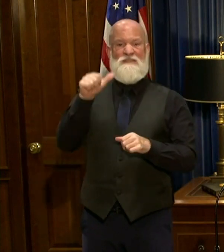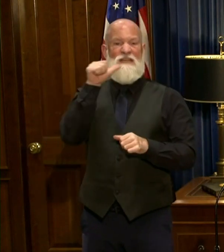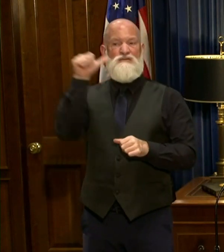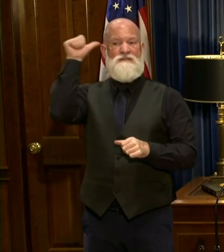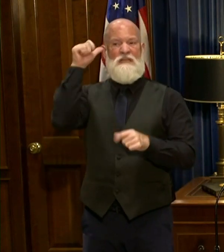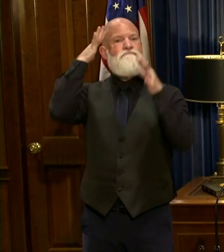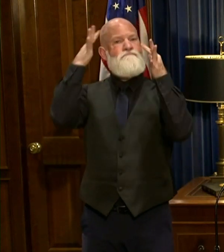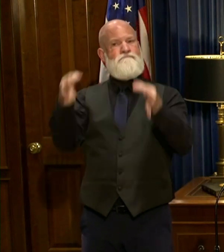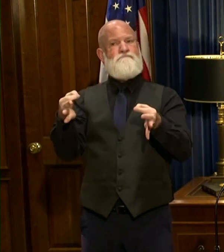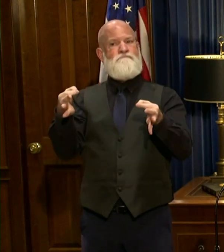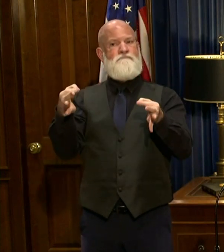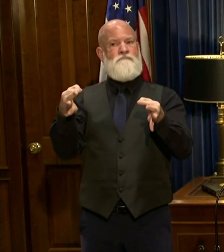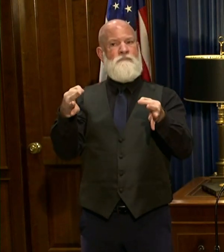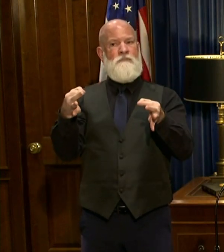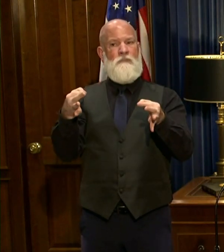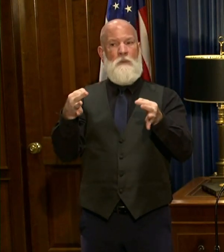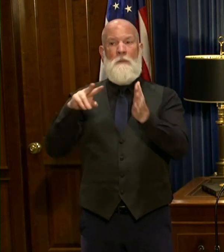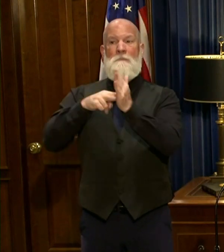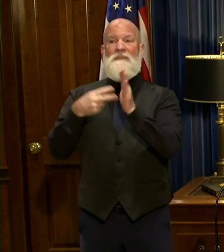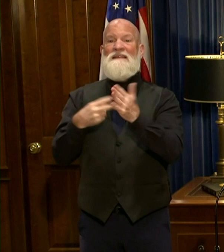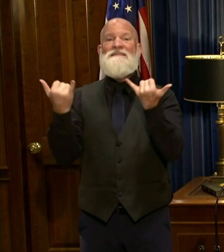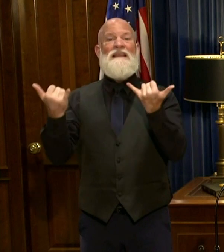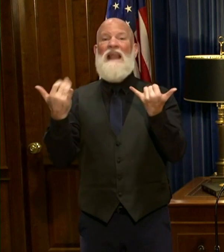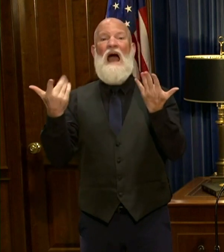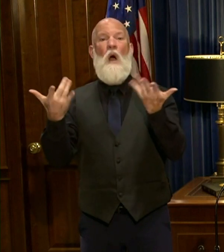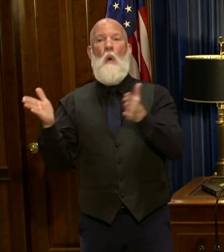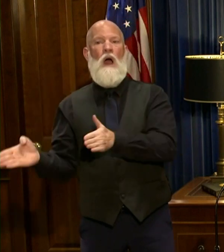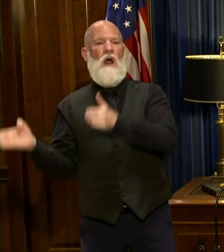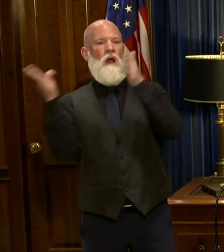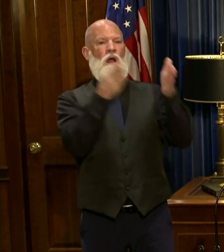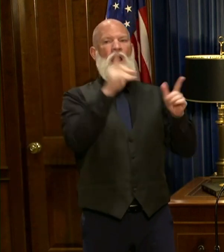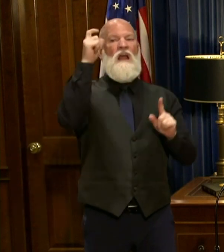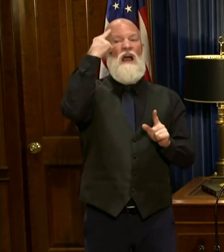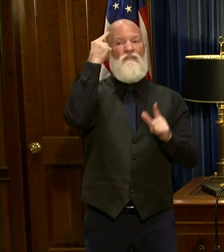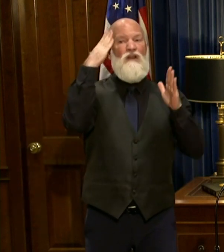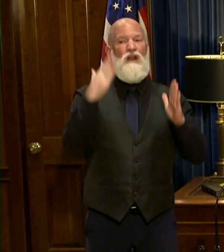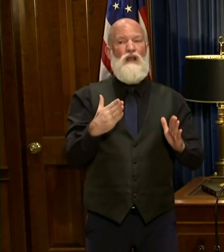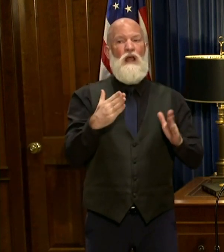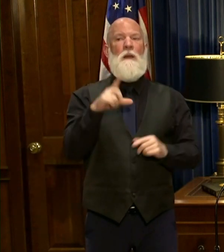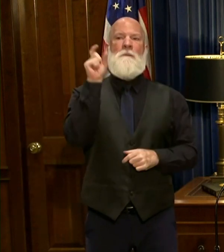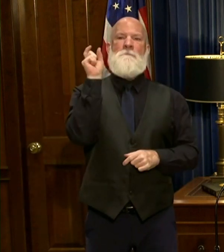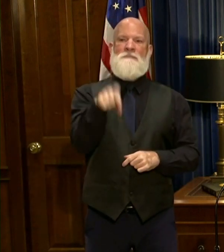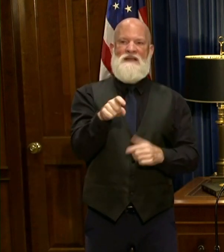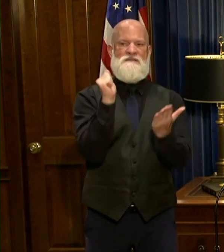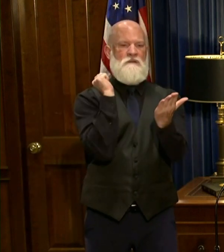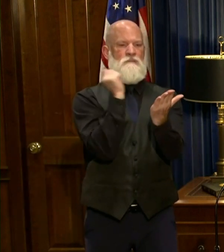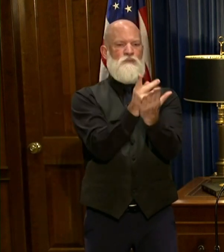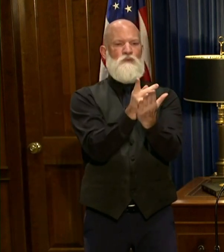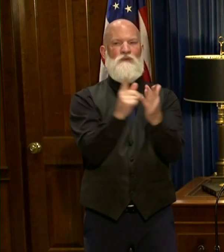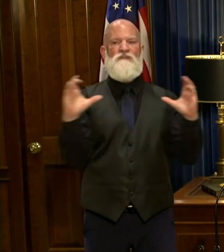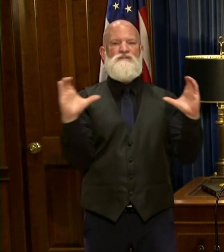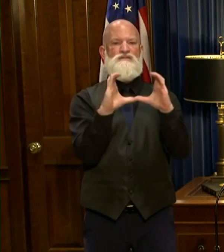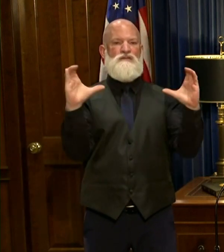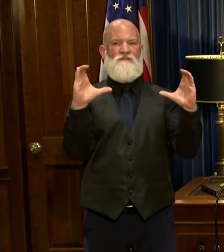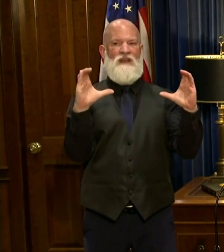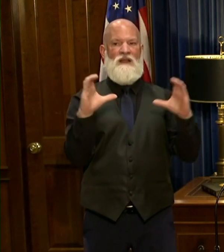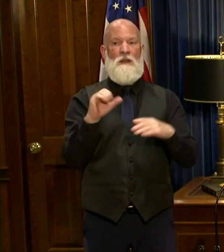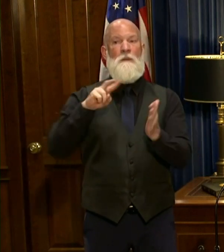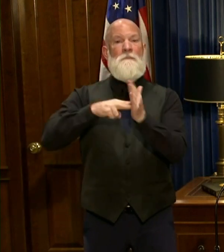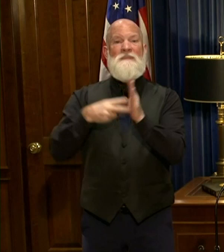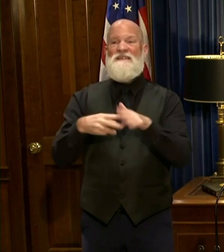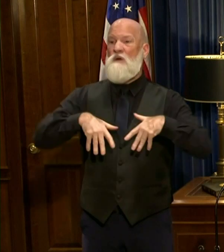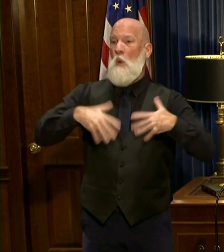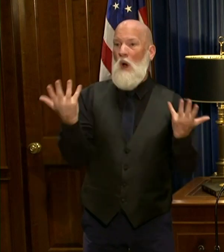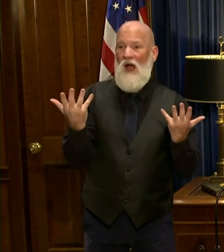requires the governor's office to formalize the certification, which paves the way for the Trump campaign to pursue other